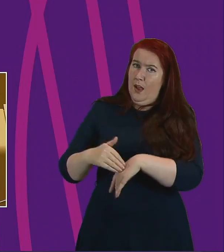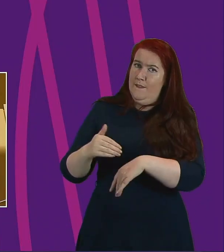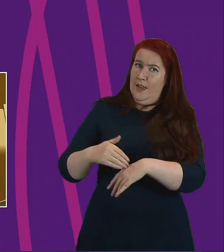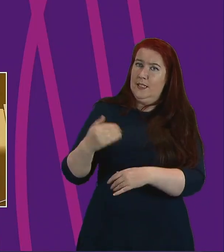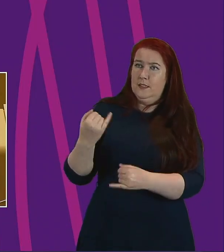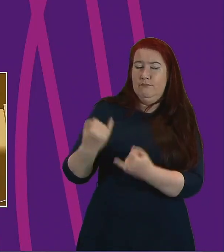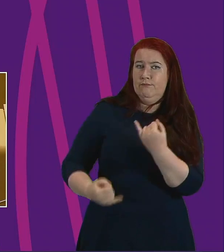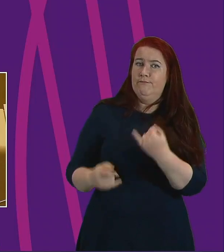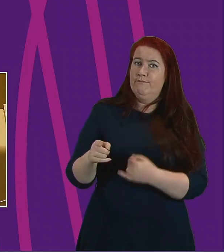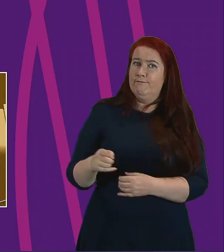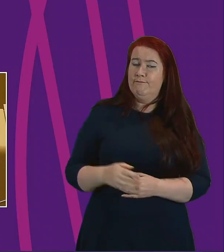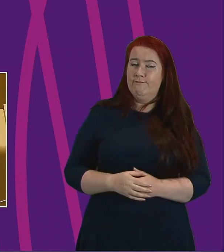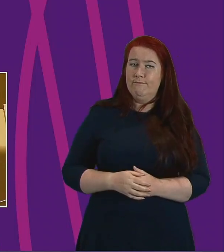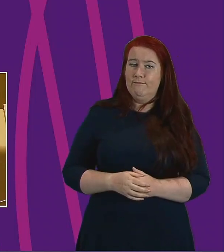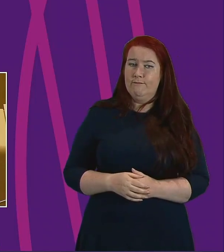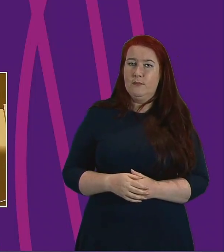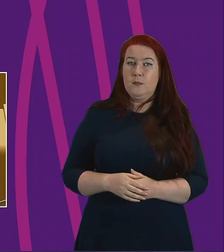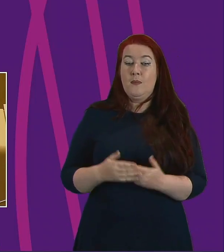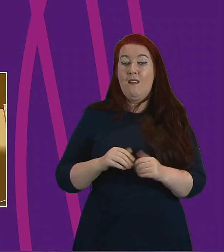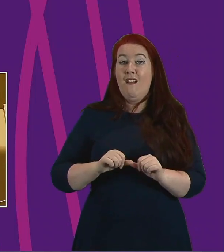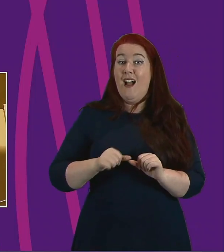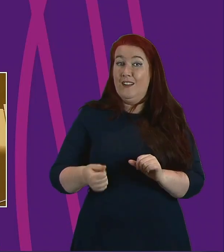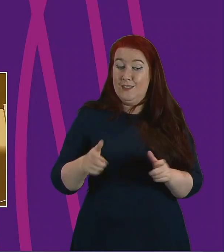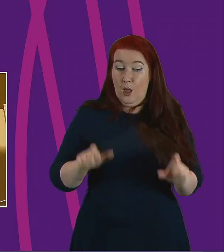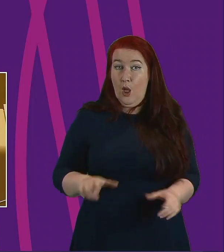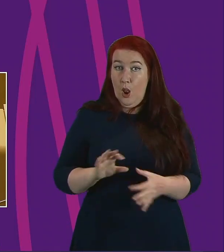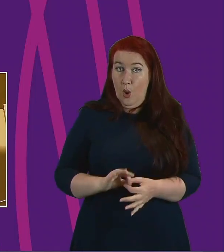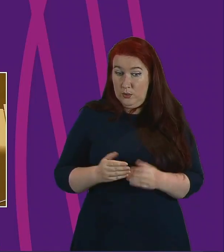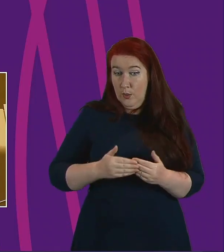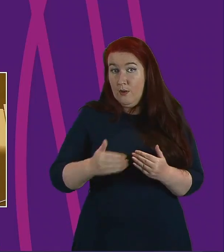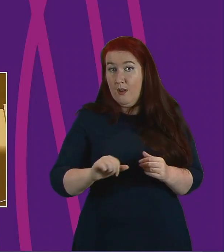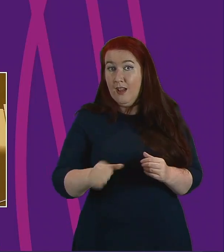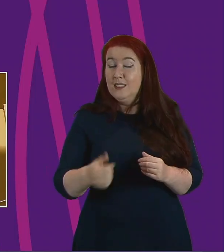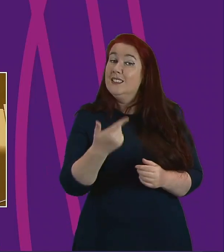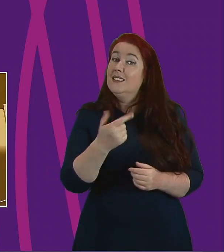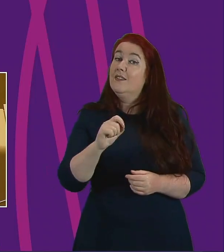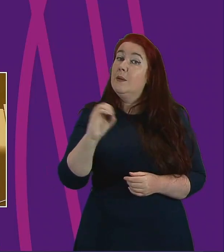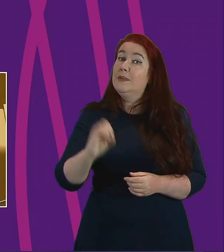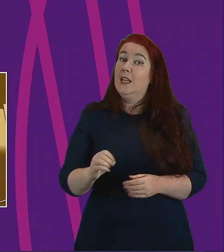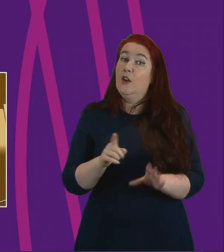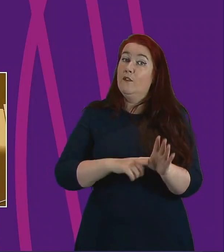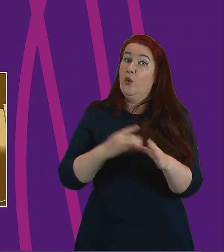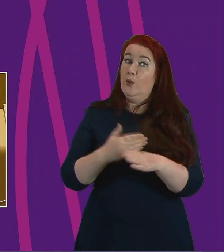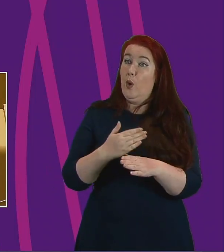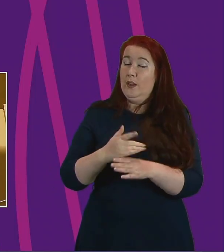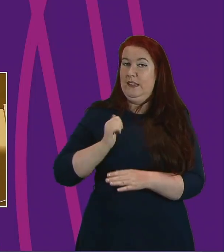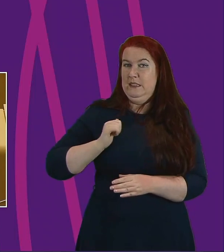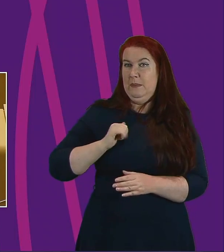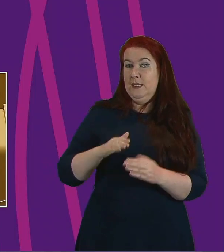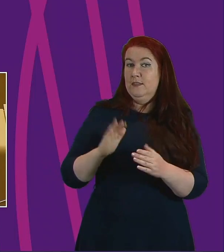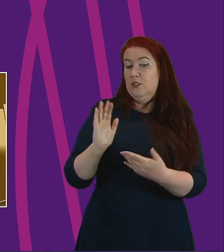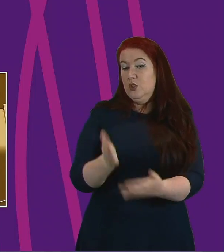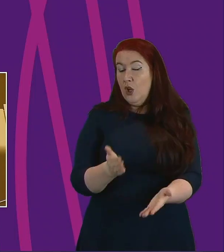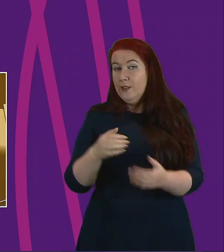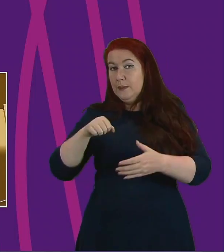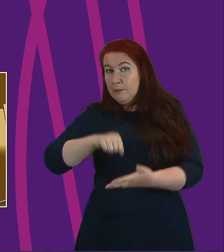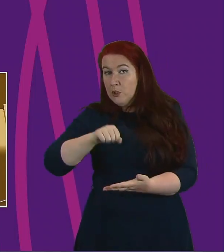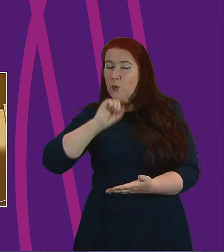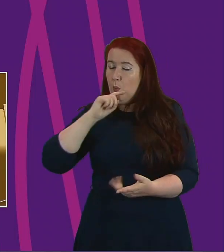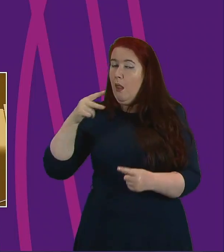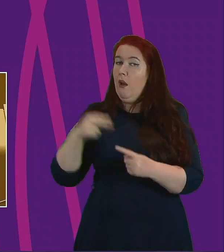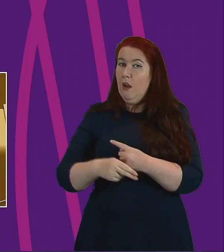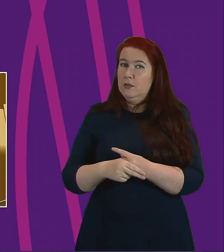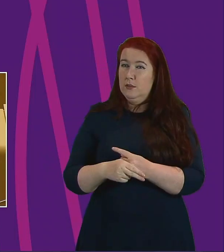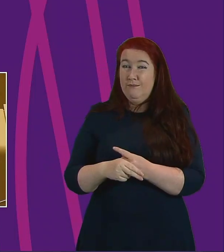In terms of moving past the lockdown period 70 percent of youth work leaders expect cuts to services and budgets and many are